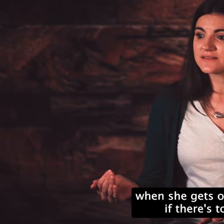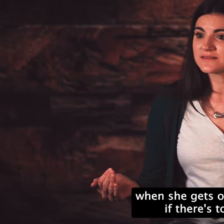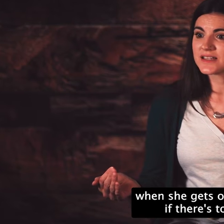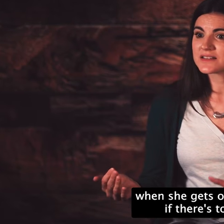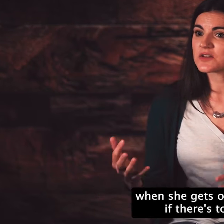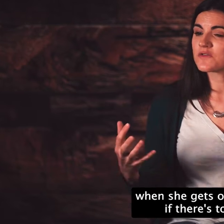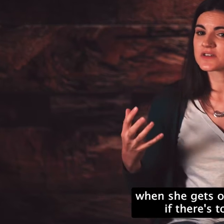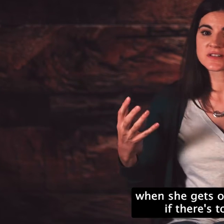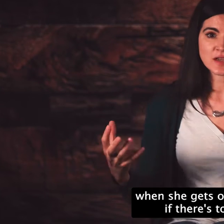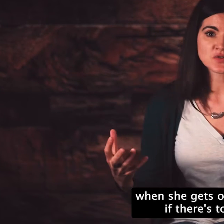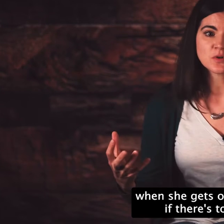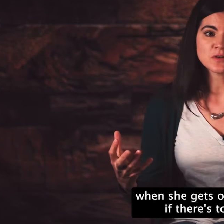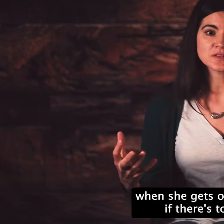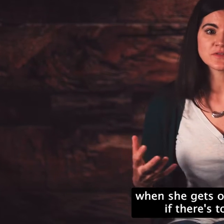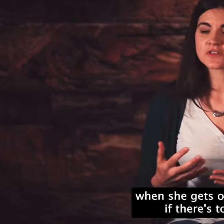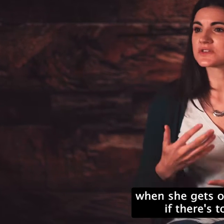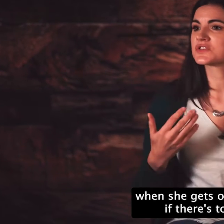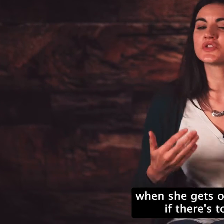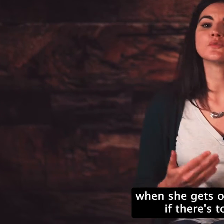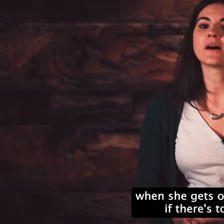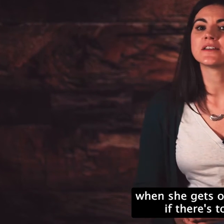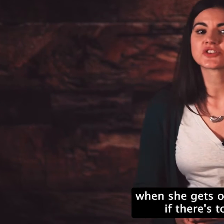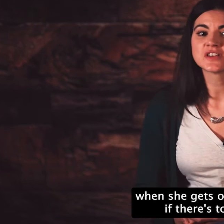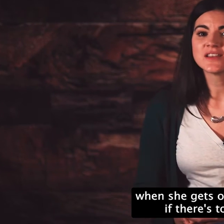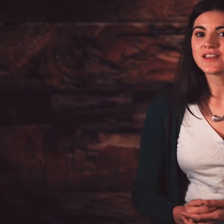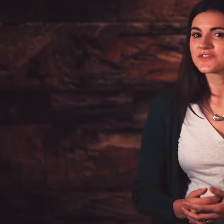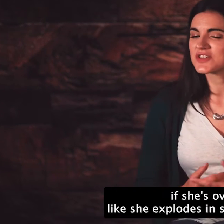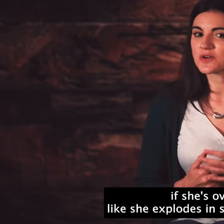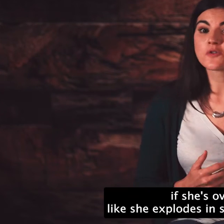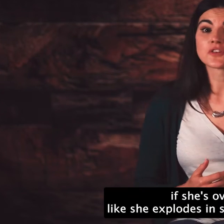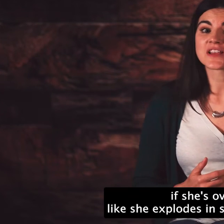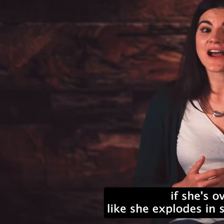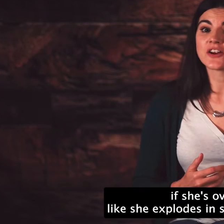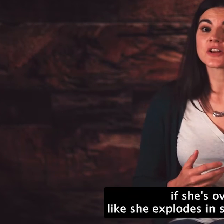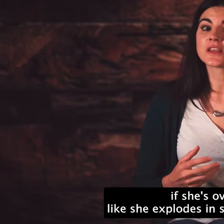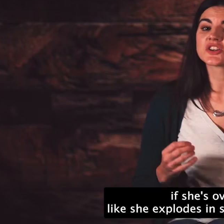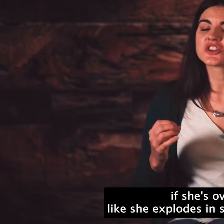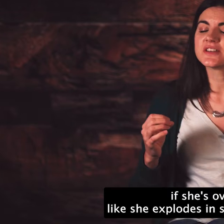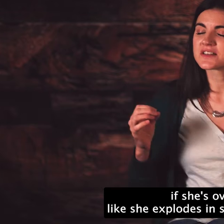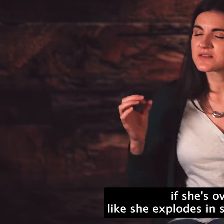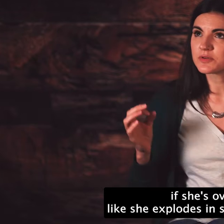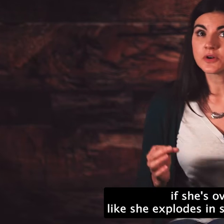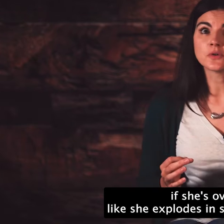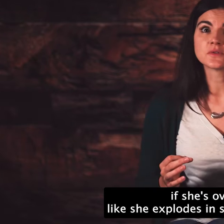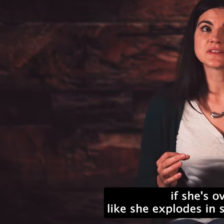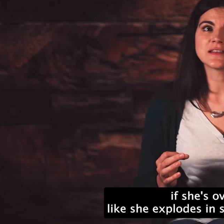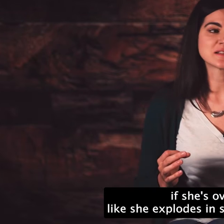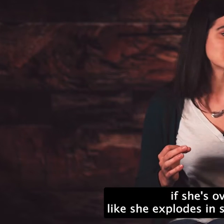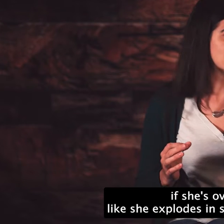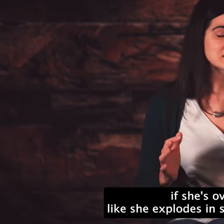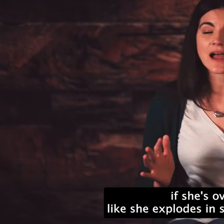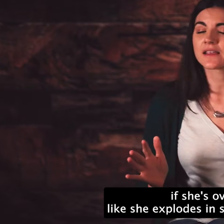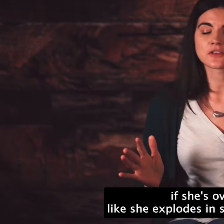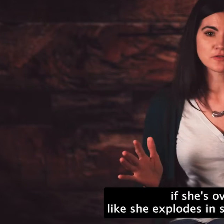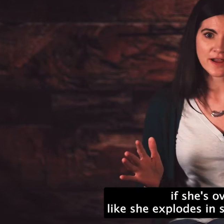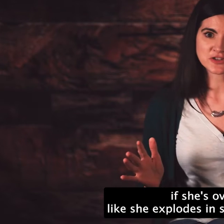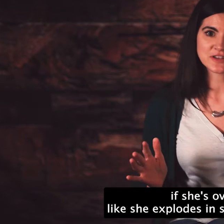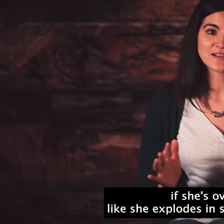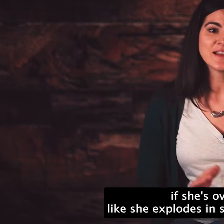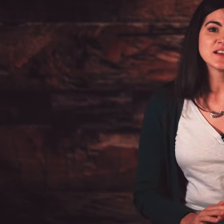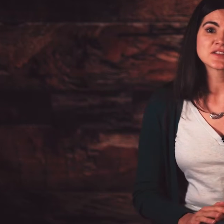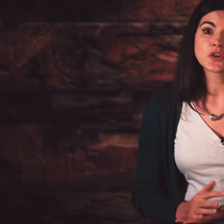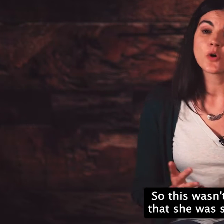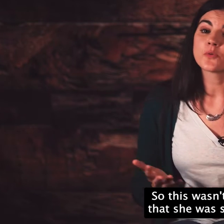when she gets over scheduled, if there's too much, if she's overtired, like she explodes in spectacular